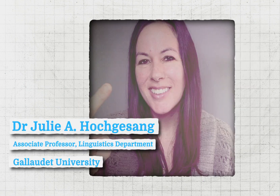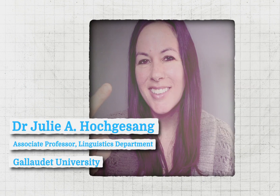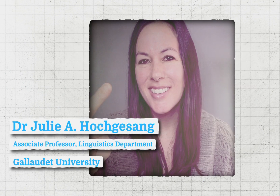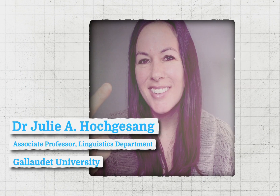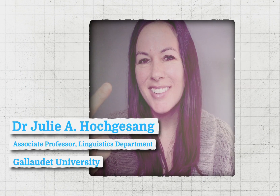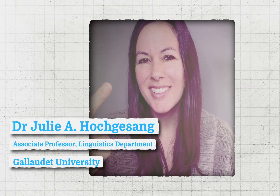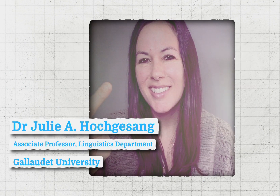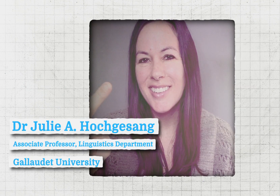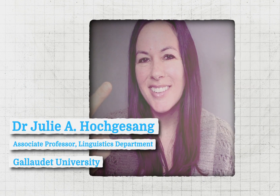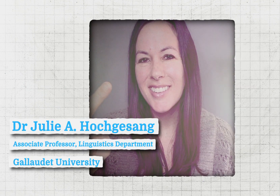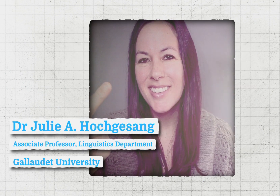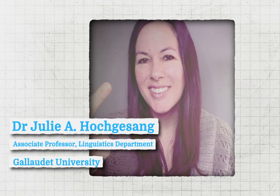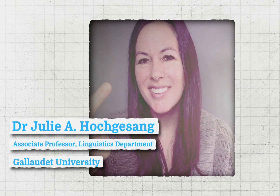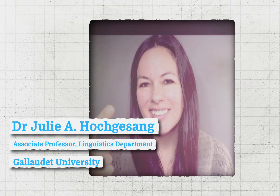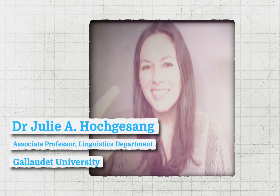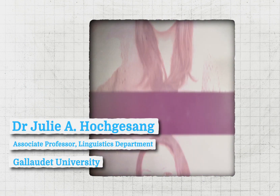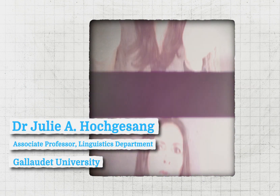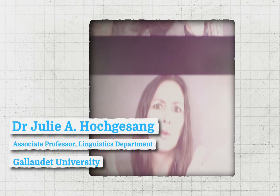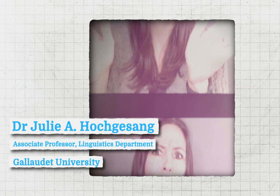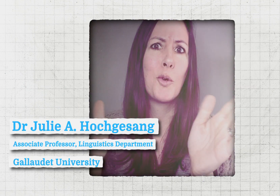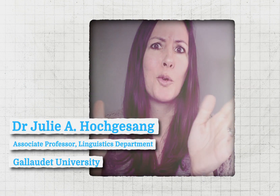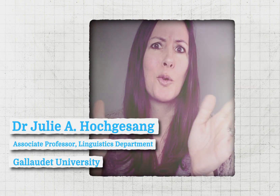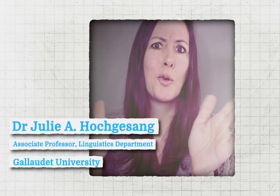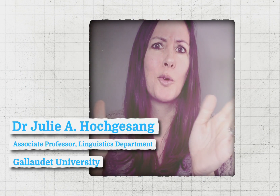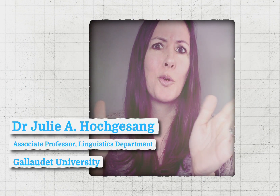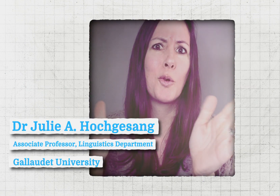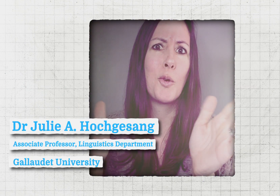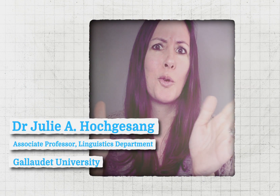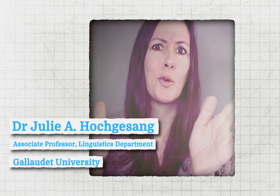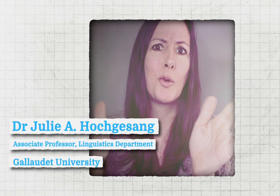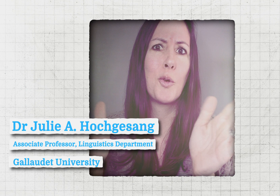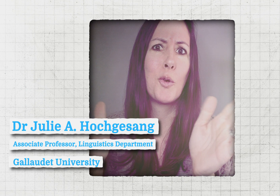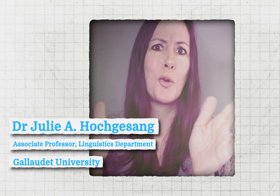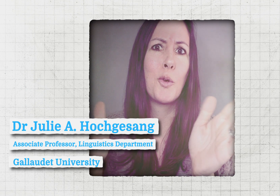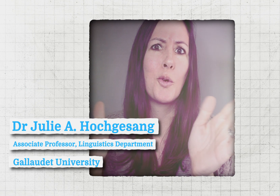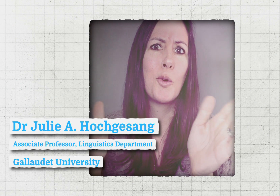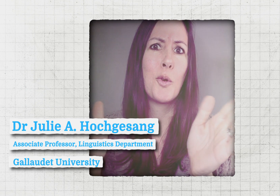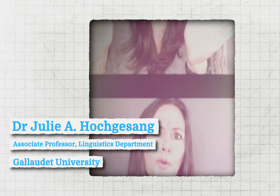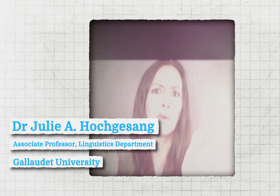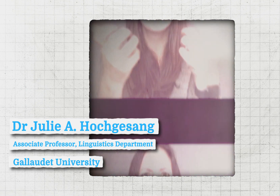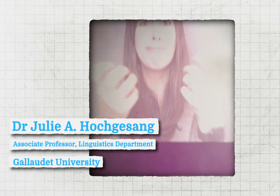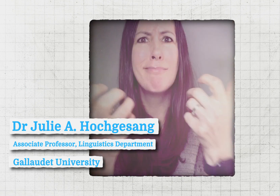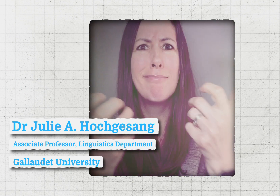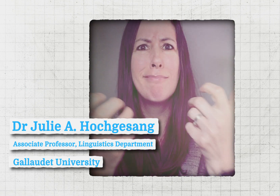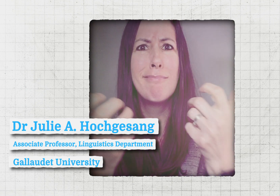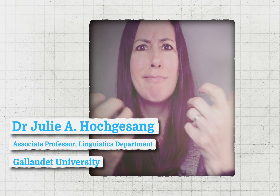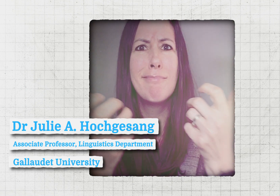This is Dr. Julie A. Hoksang. She's an associate professor in the linguistics department at Gallaudet University. She's deaf